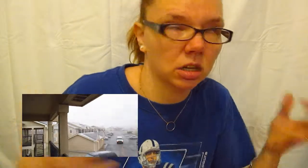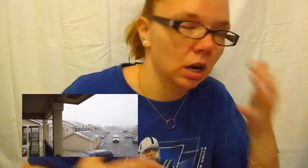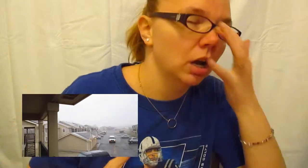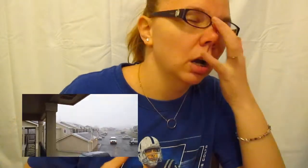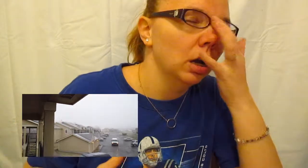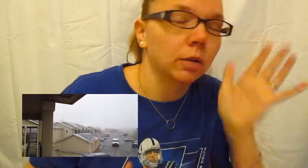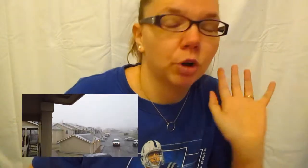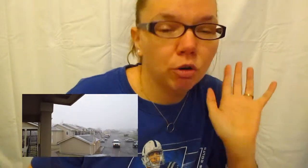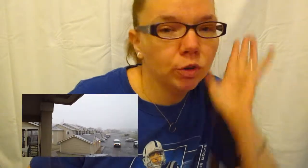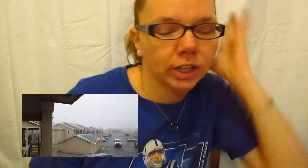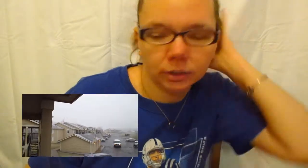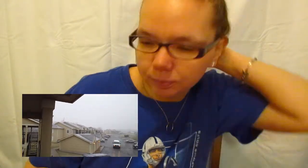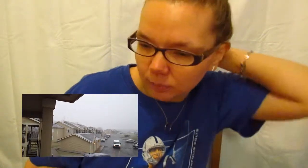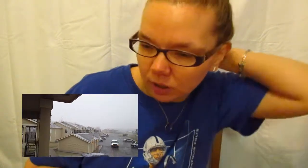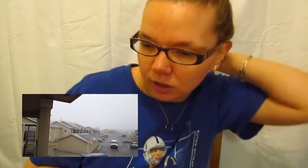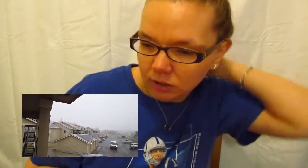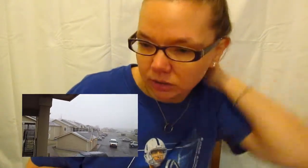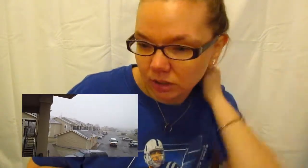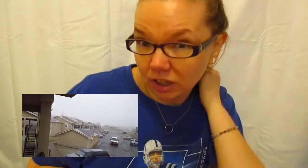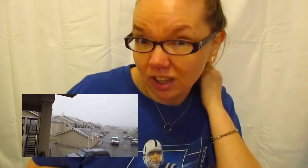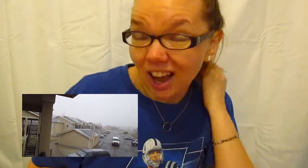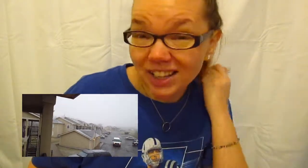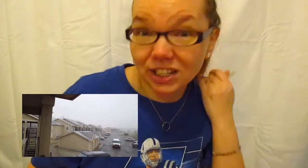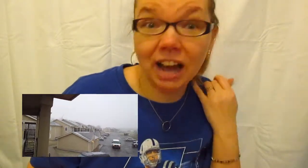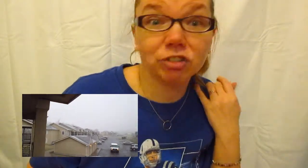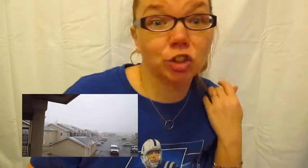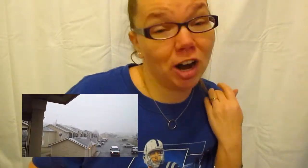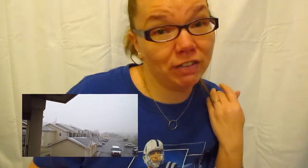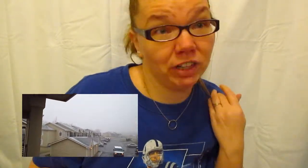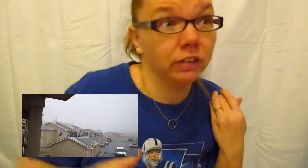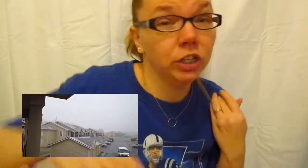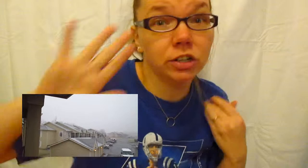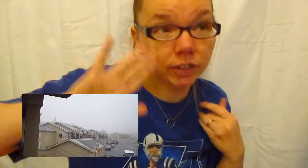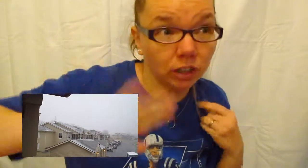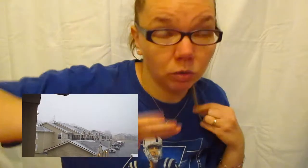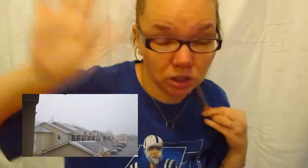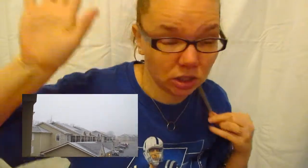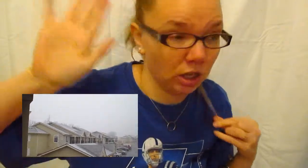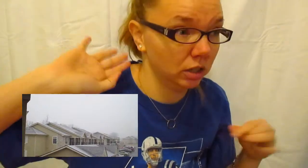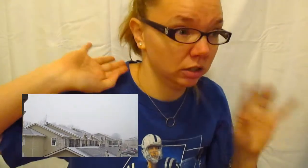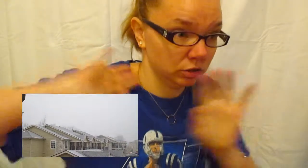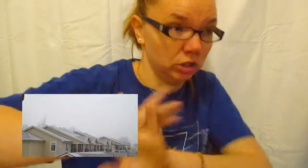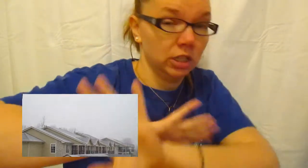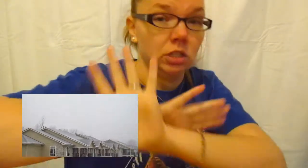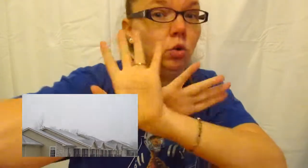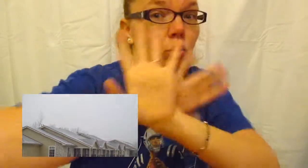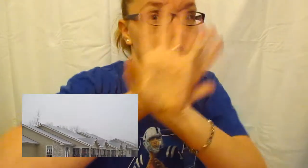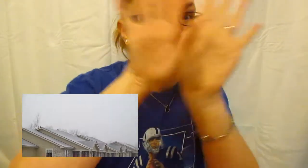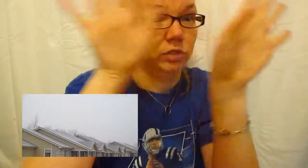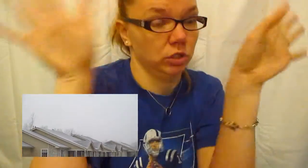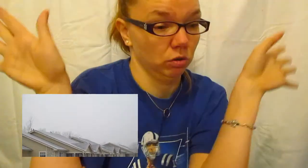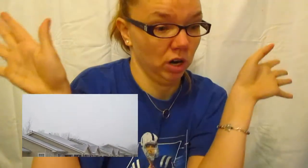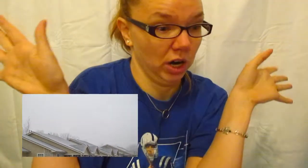it. And then I still have to drive in it. I've already driven in it once today. That's a whole different story.